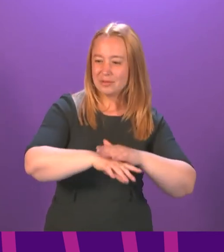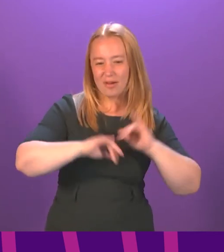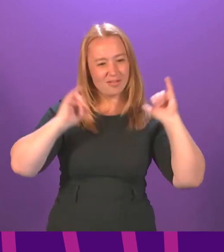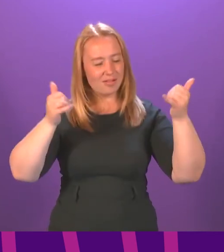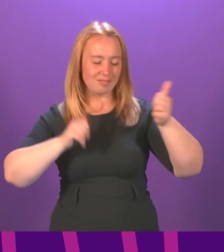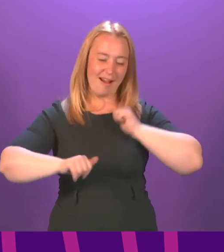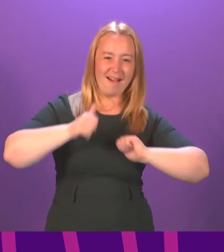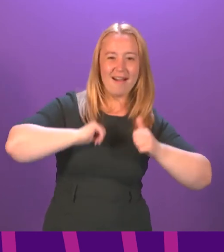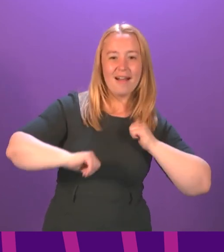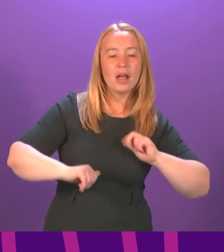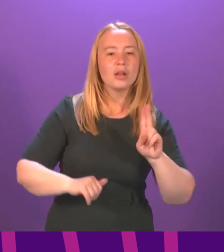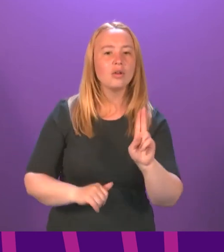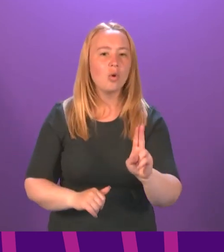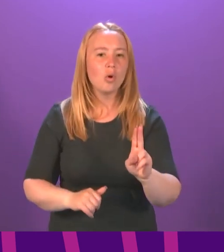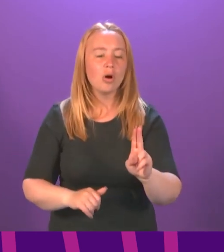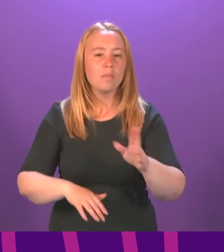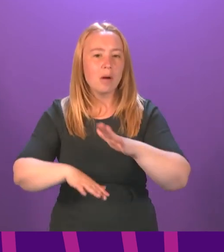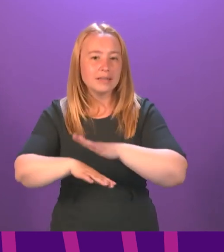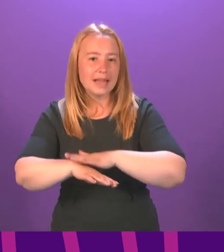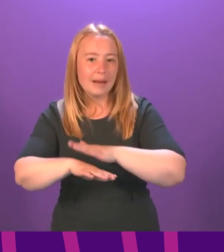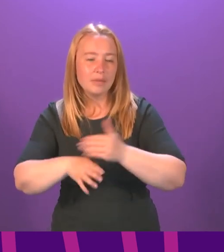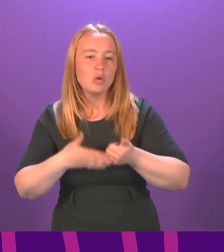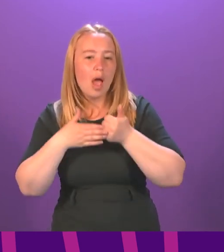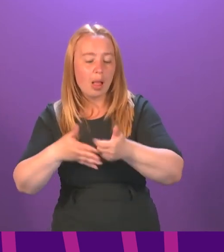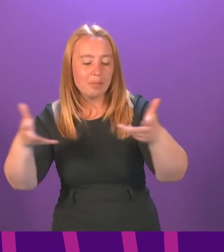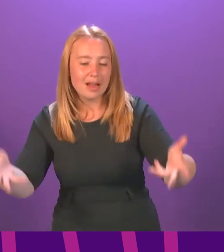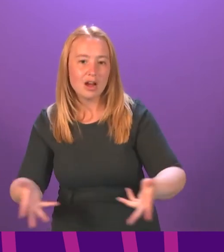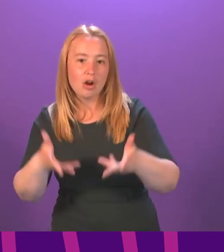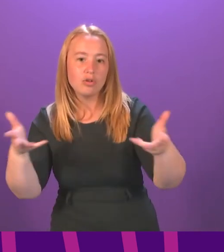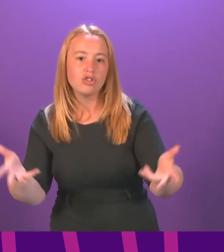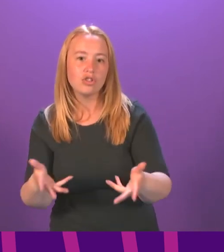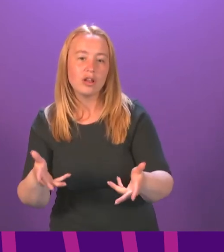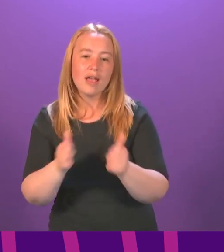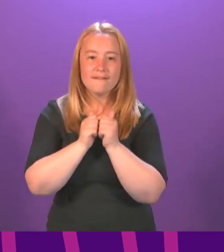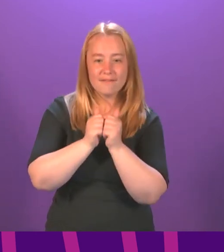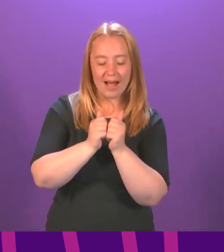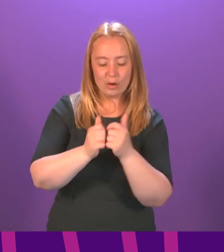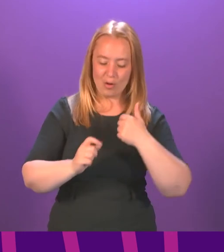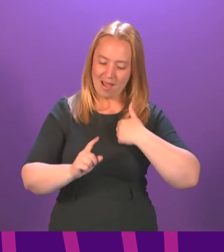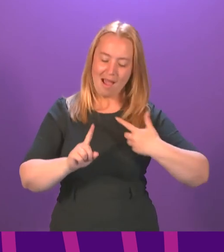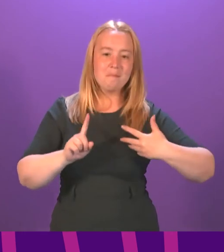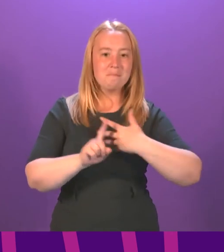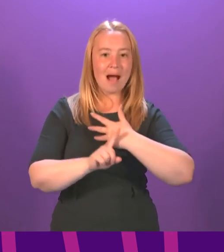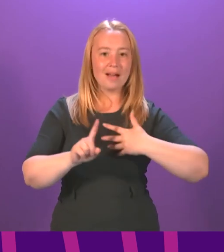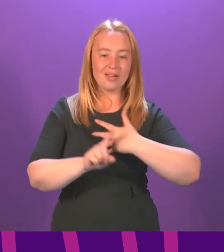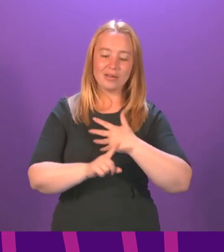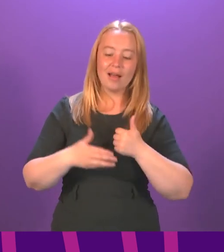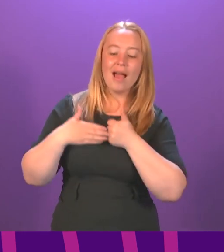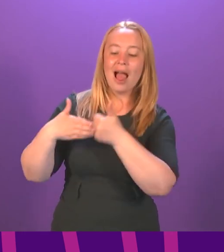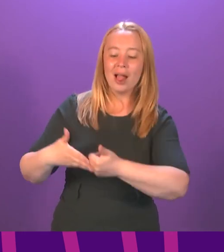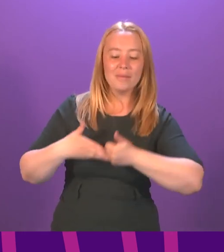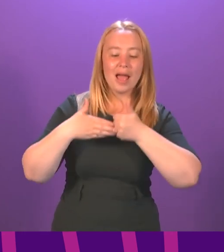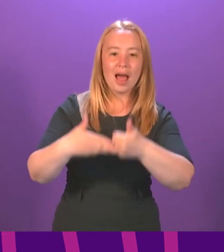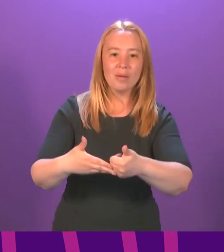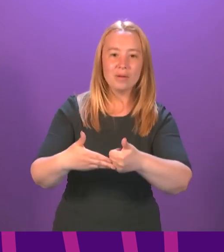but your hours of encouragement. To value being in the background and the people in the